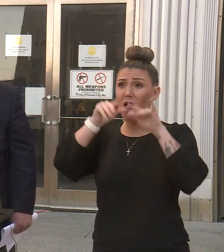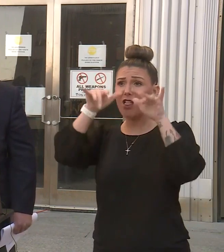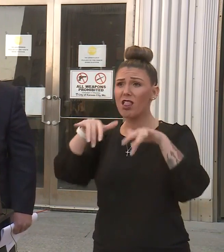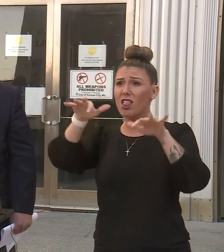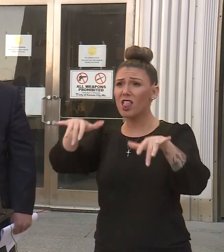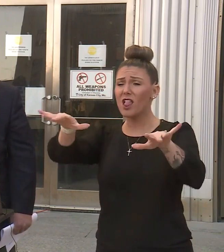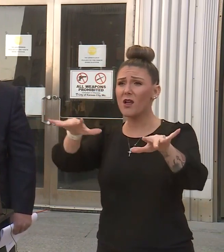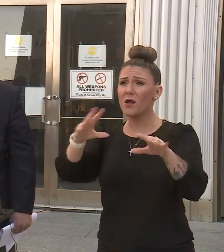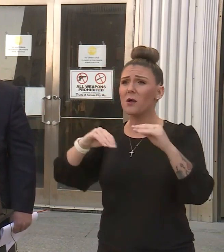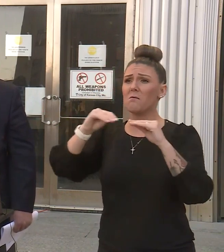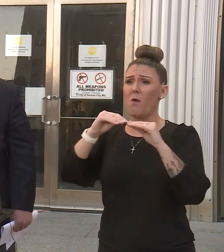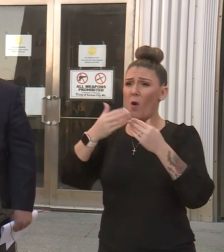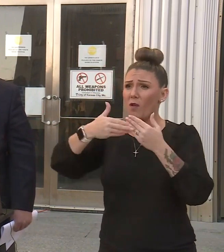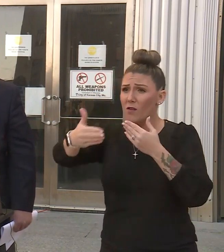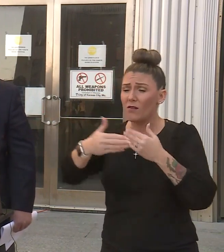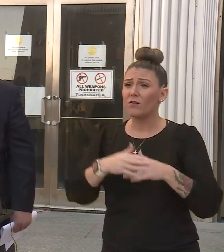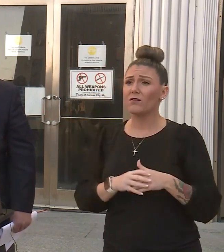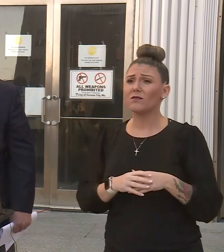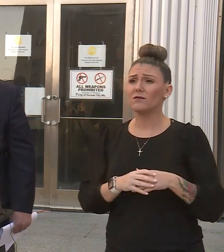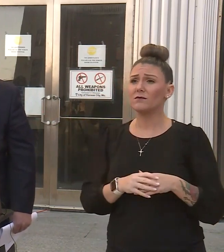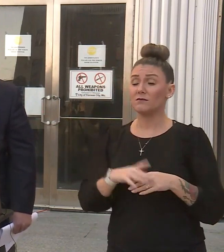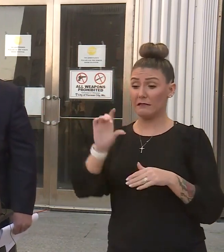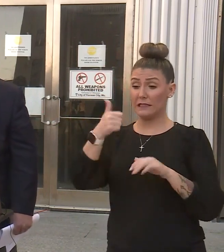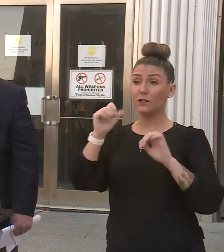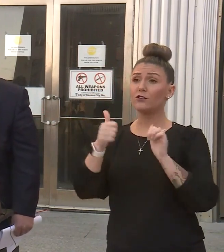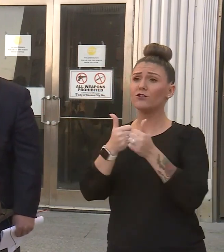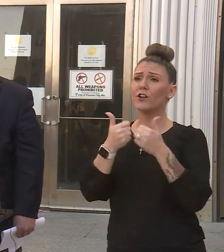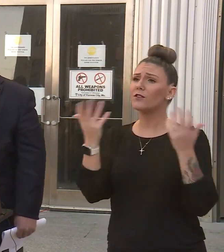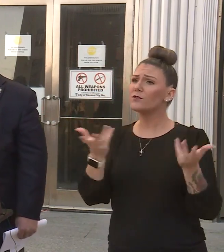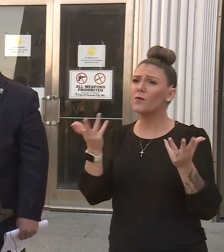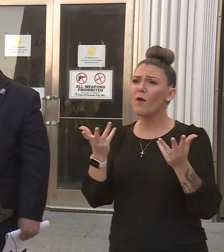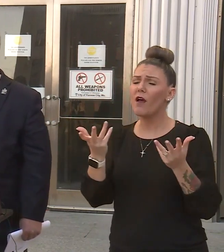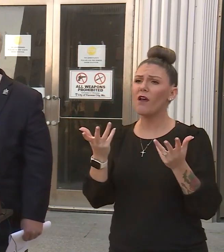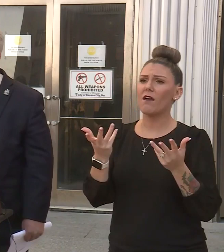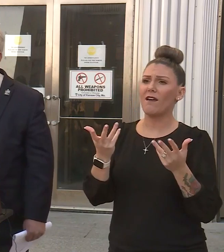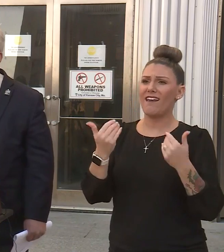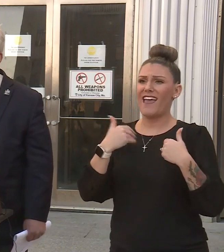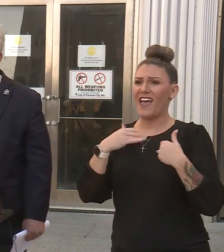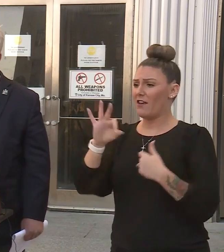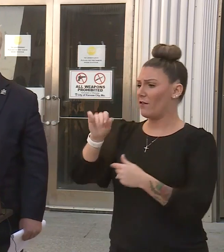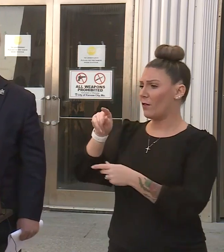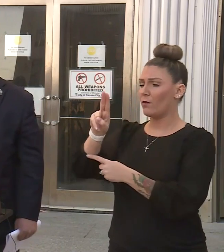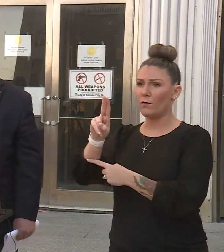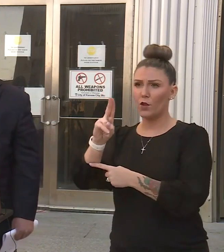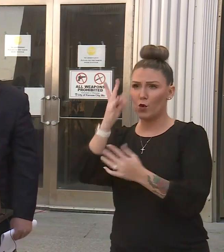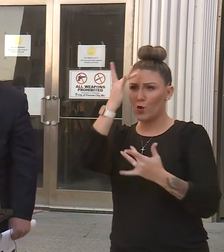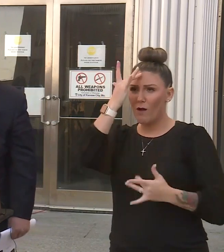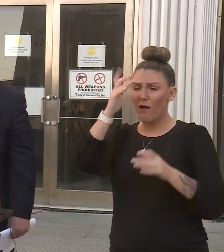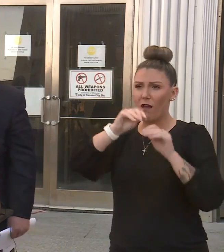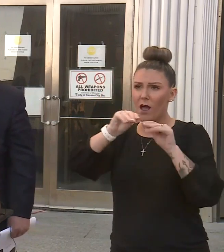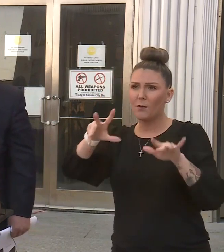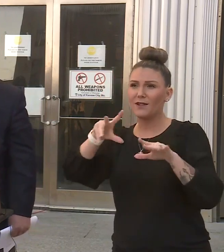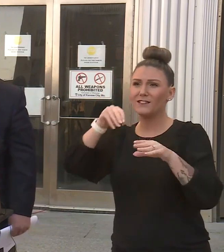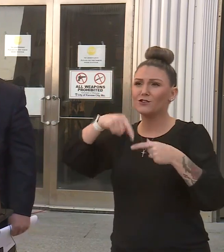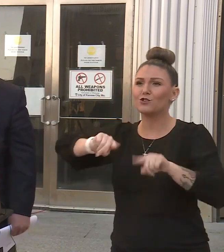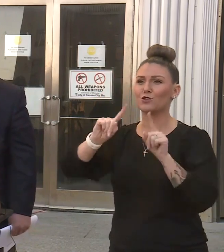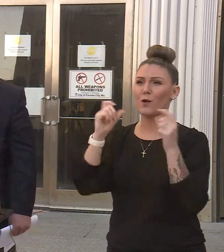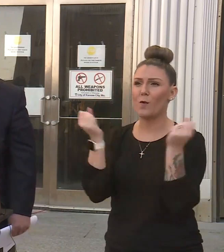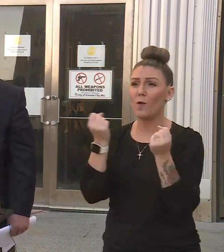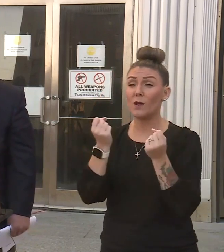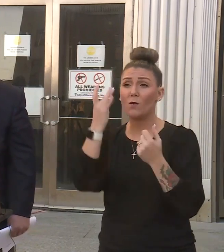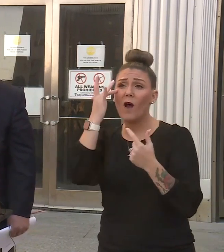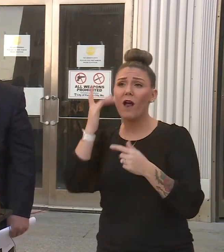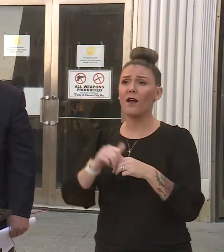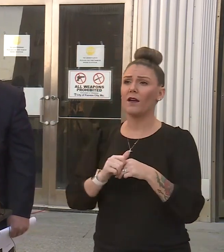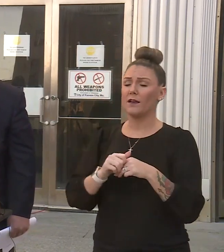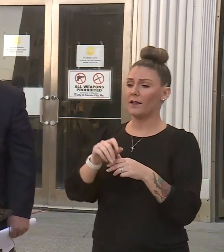forward. The other challenge we have, this is why we have influenza outbreaks more often in the winter, is